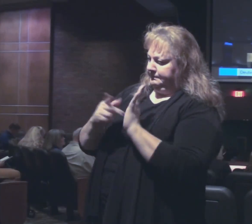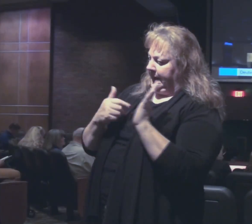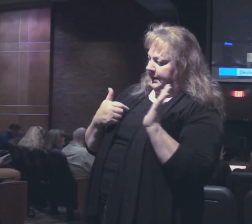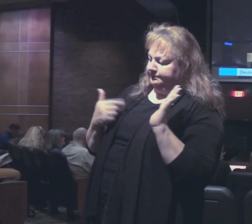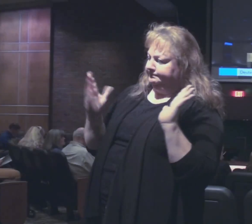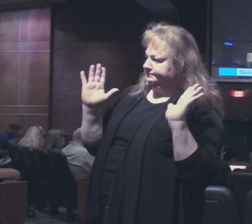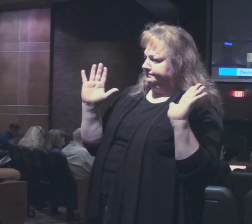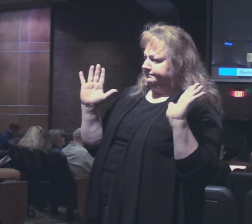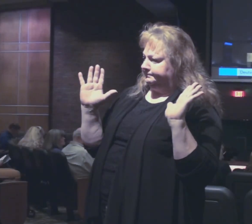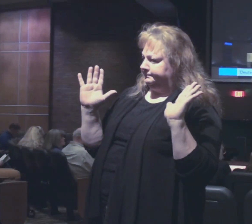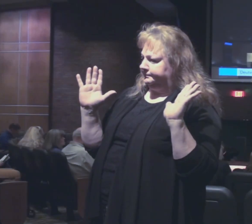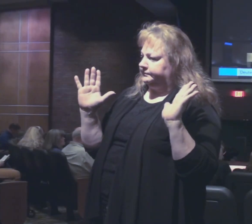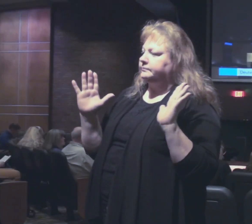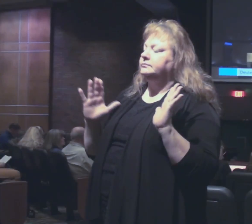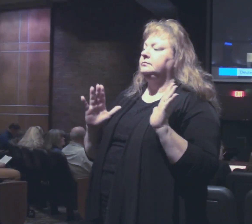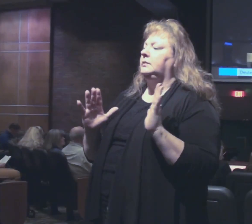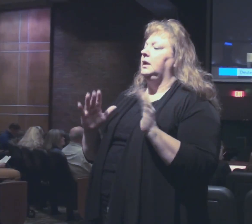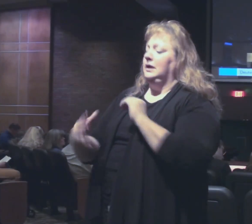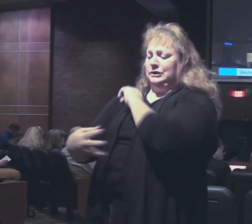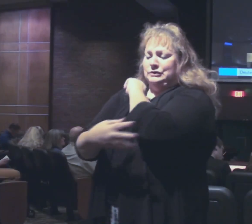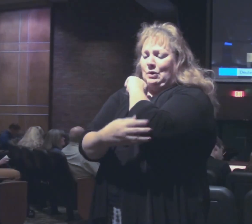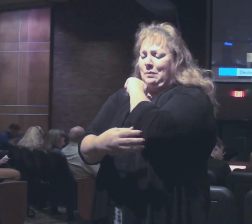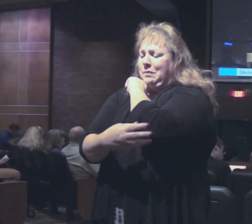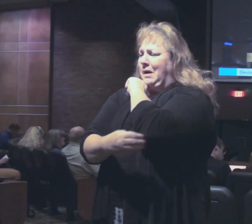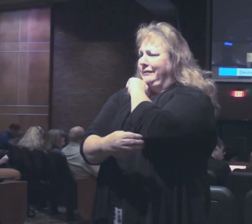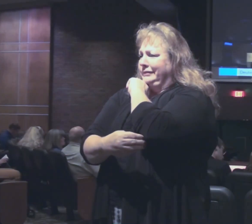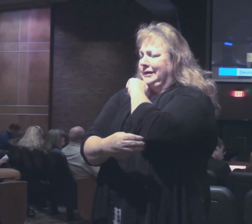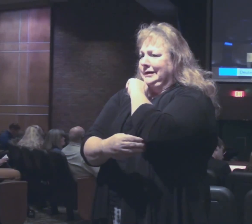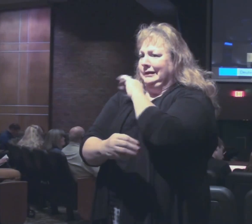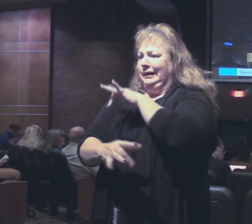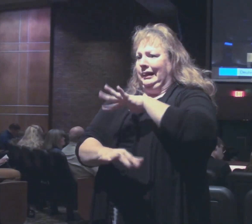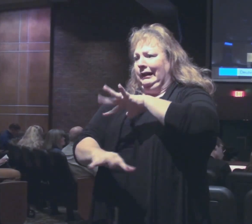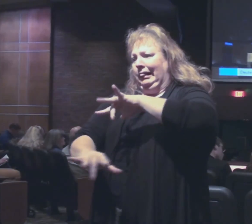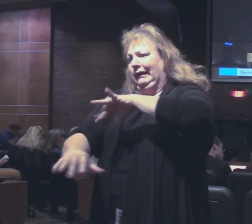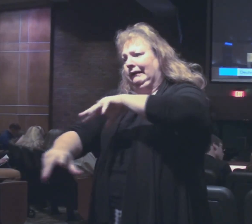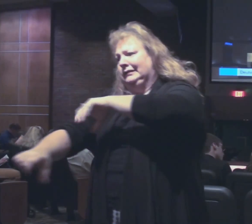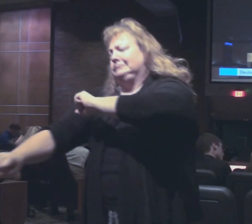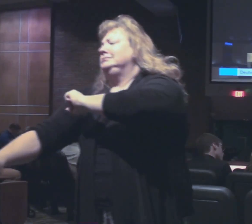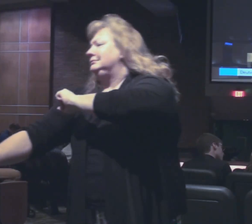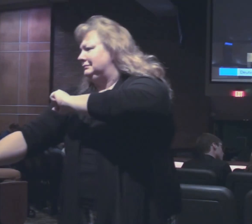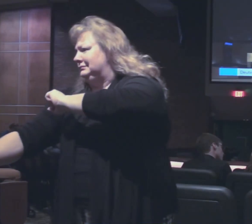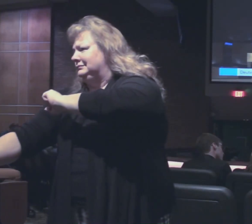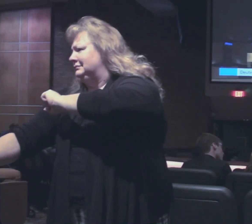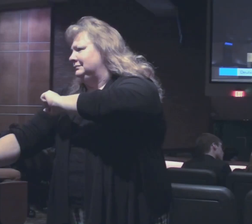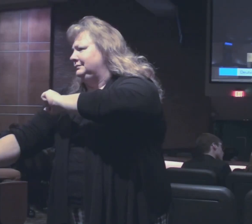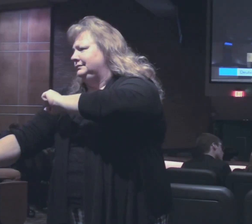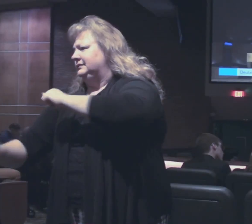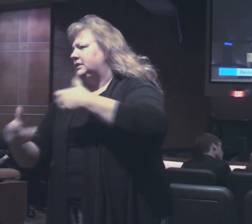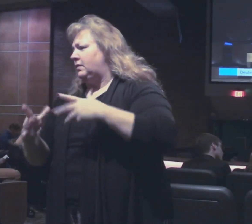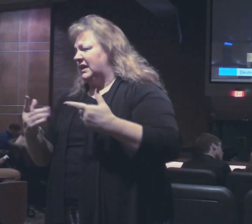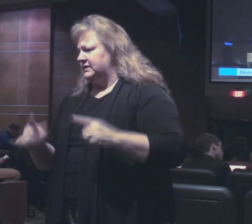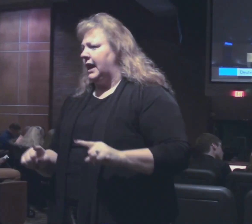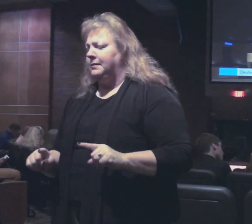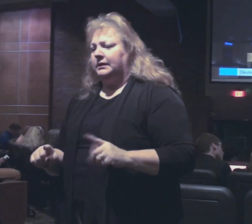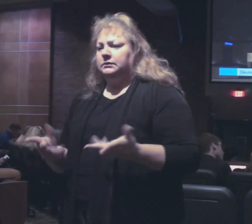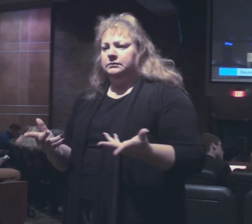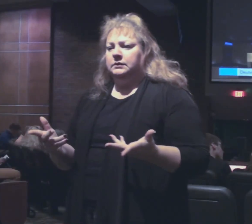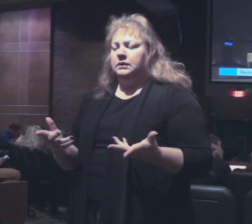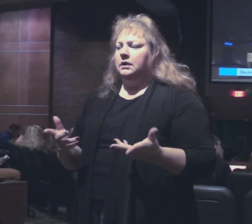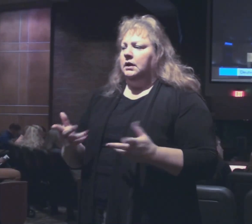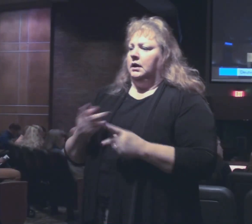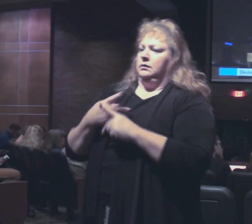So on. This was to keep poverty from totally overwhelming certain people in the nation. That, you know,